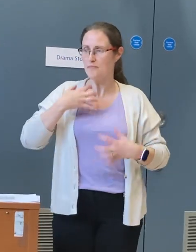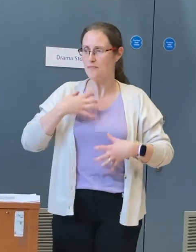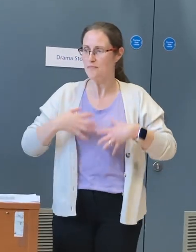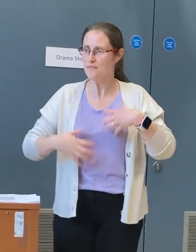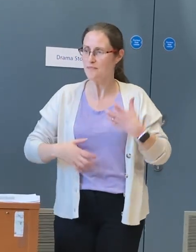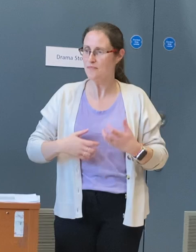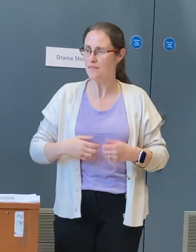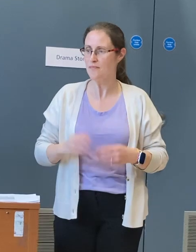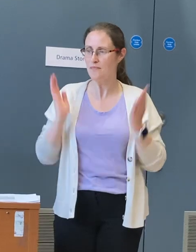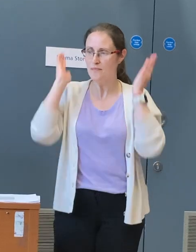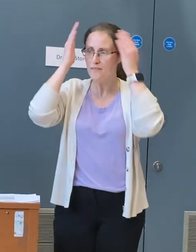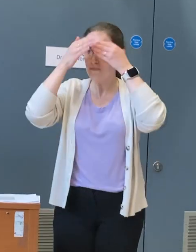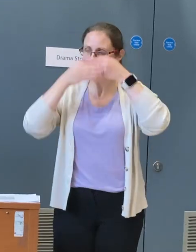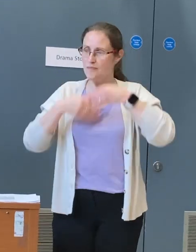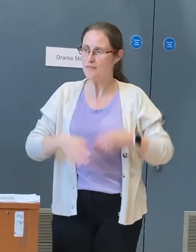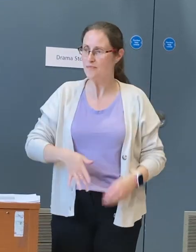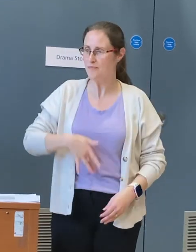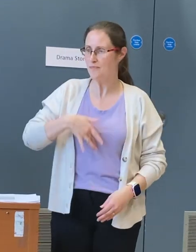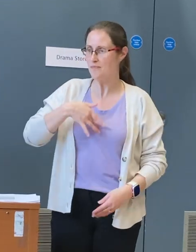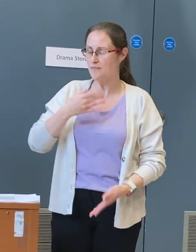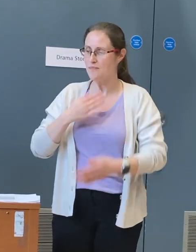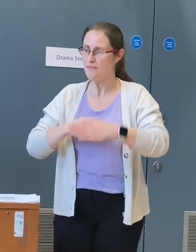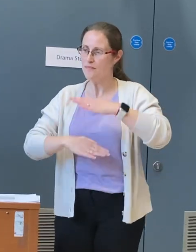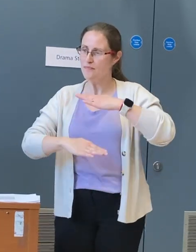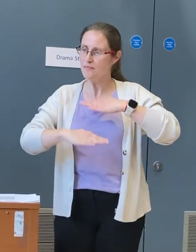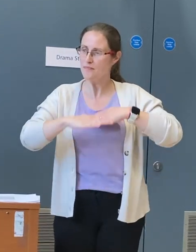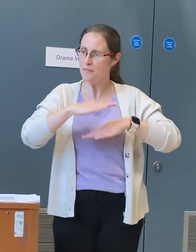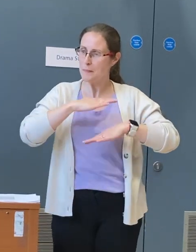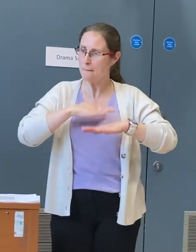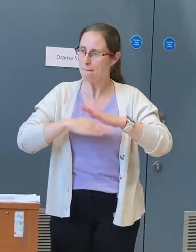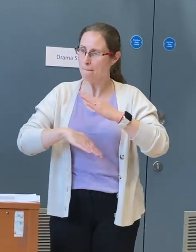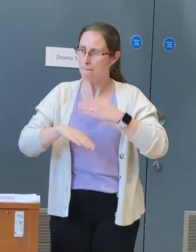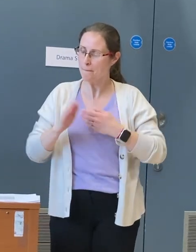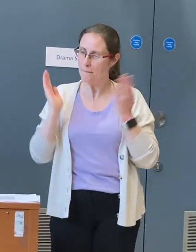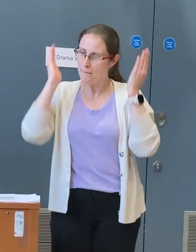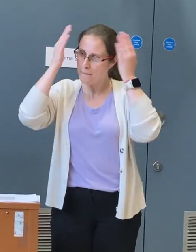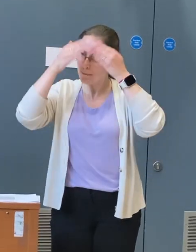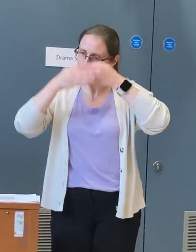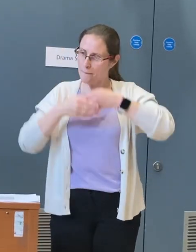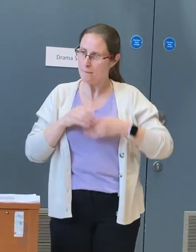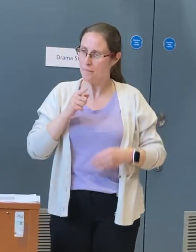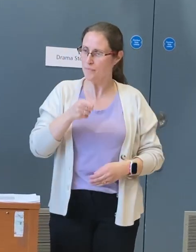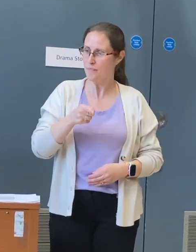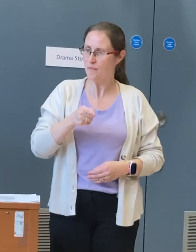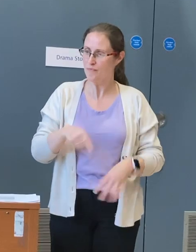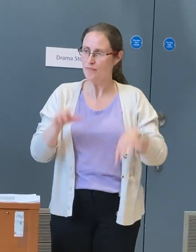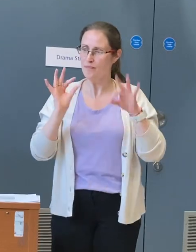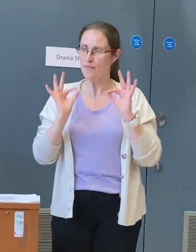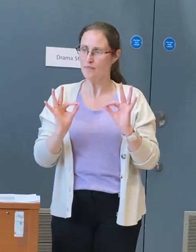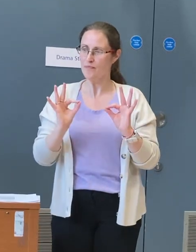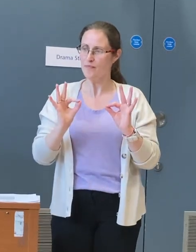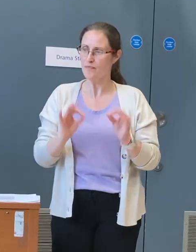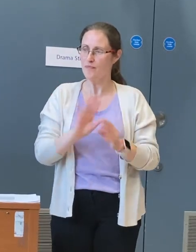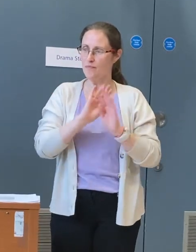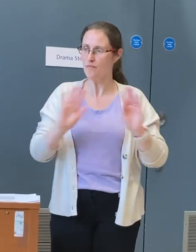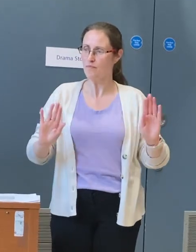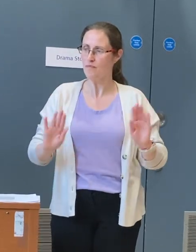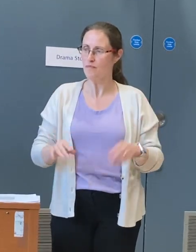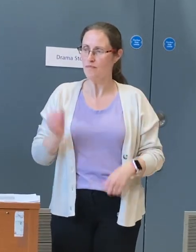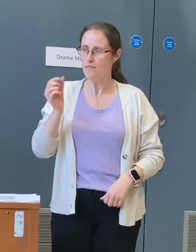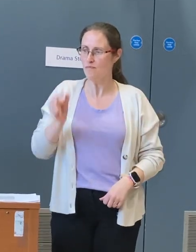fire, some nights that drop in ice, some nights that nothing I've ever